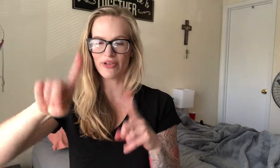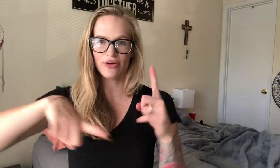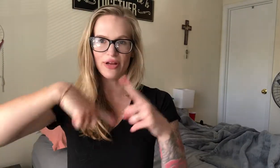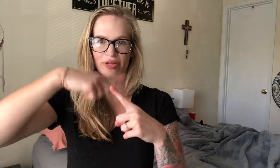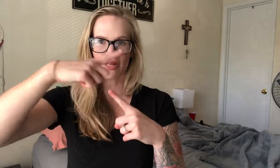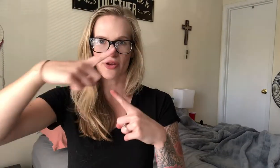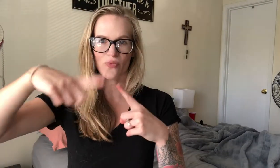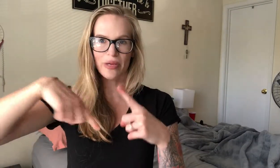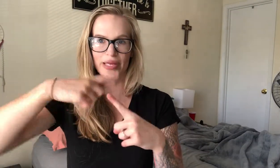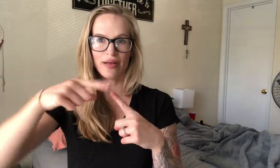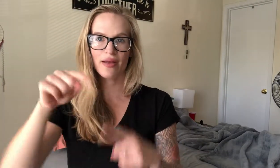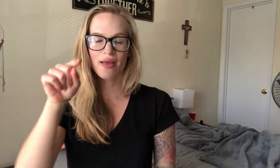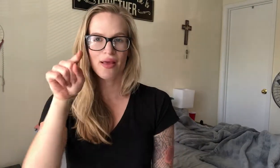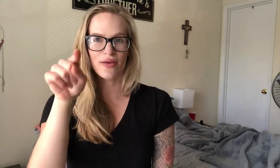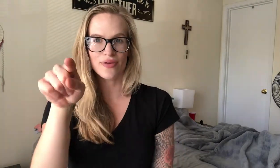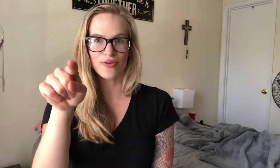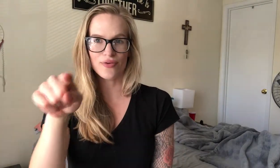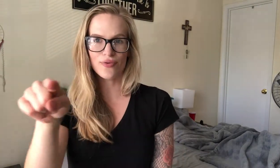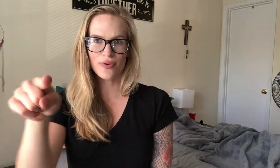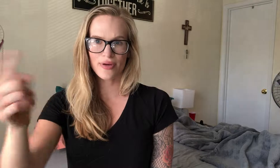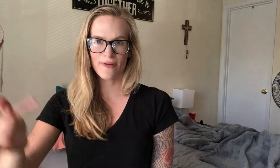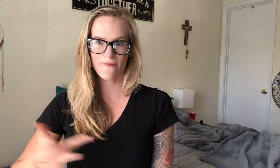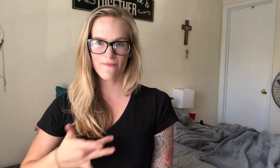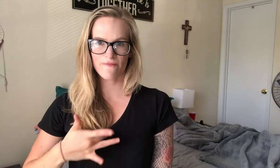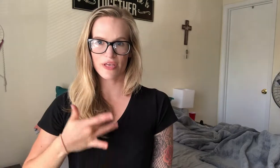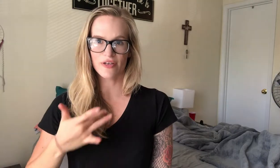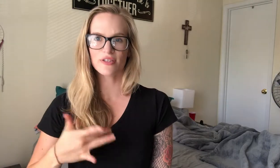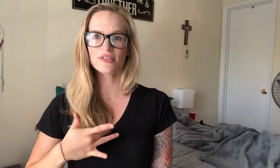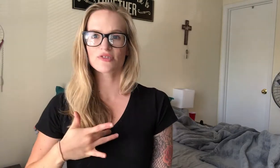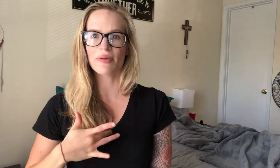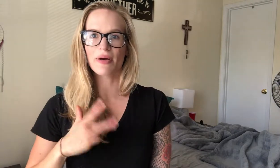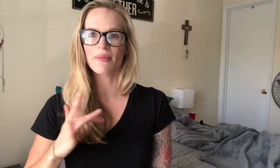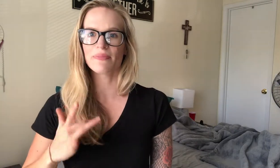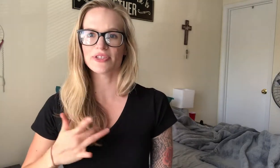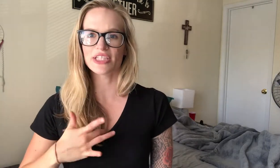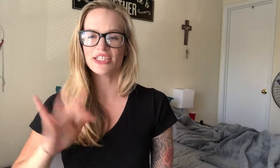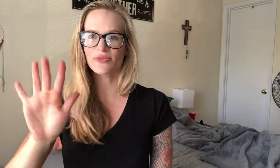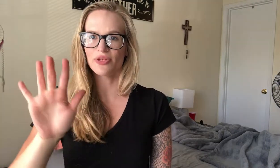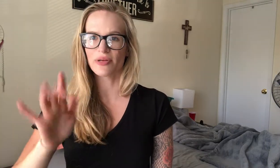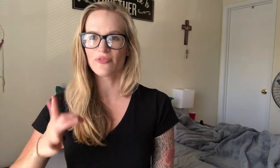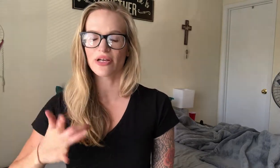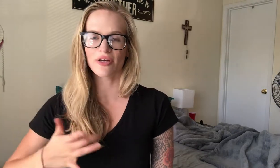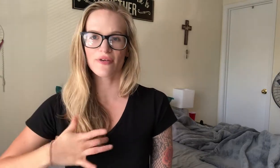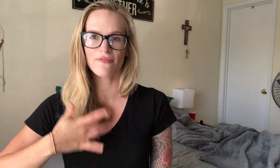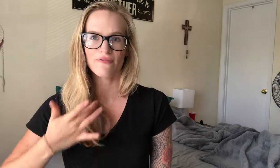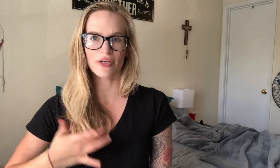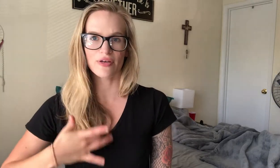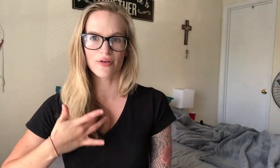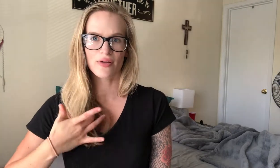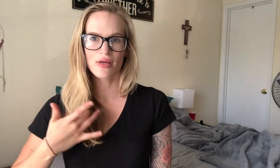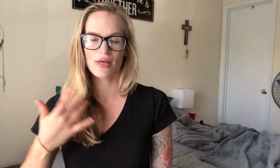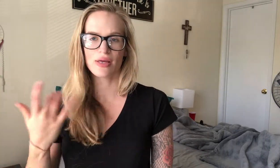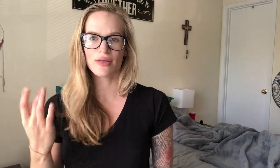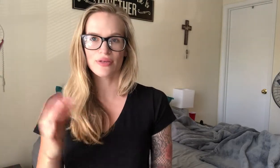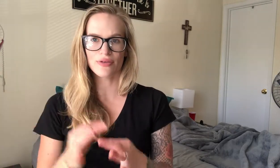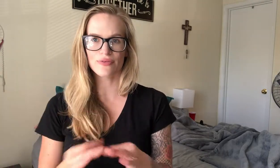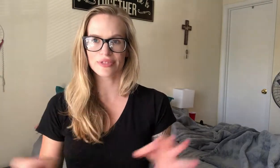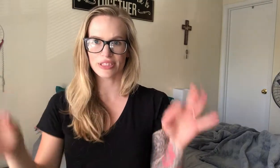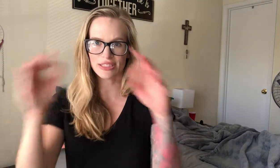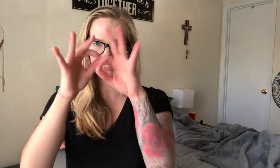finger on the other. When. You. Feel. Swipe up your chest. your middle finger. Feel. Useless.